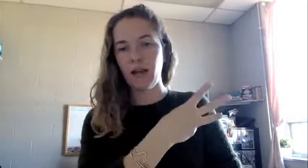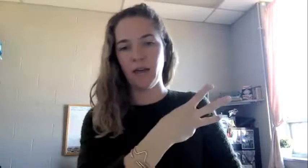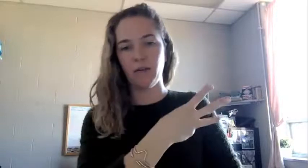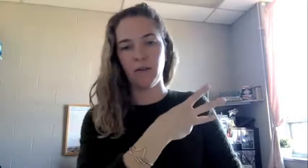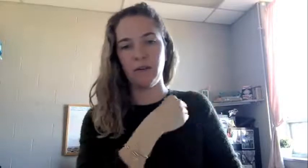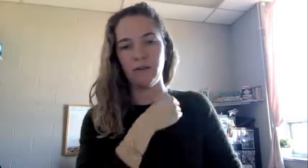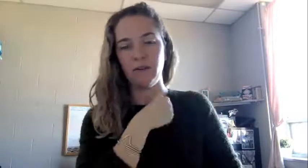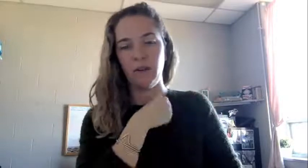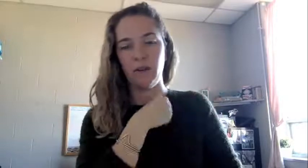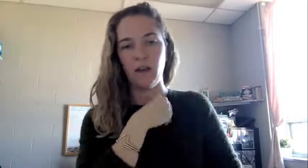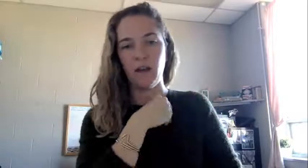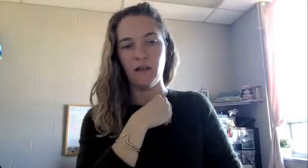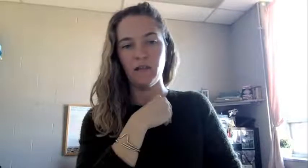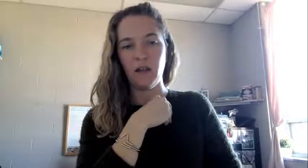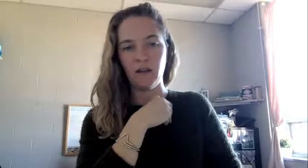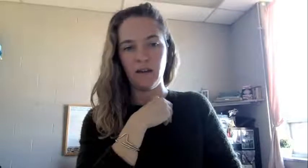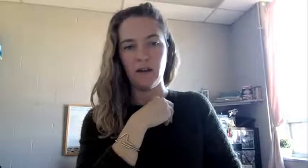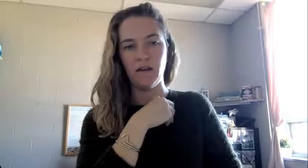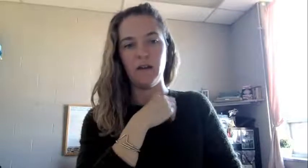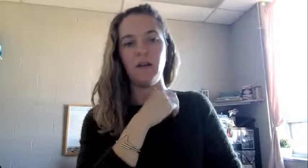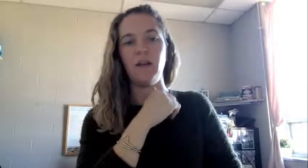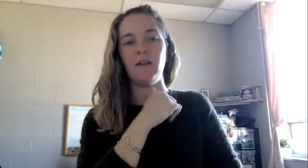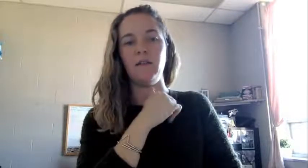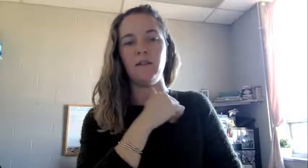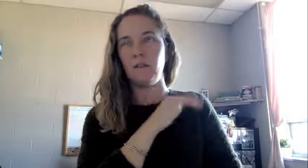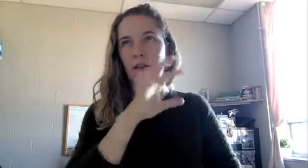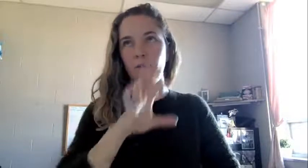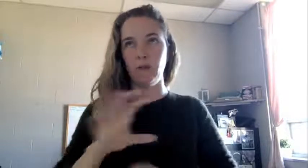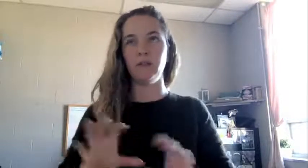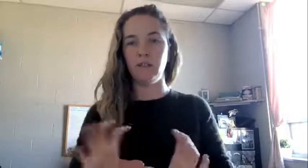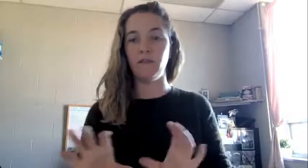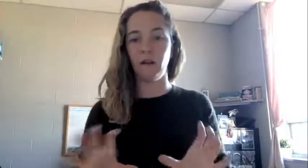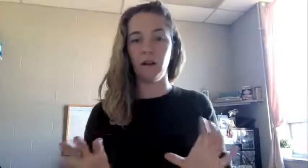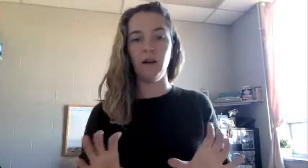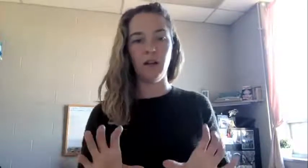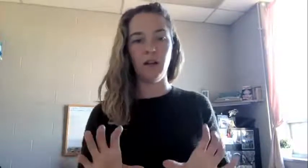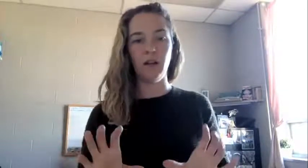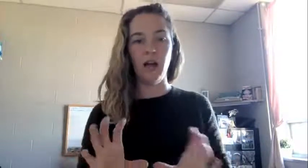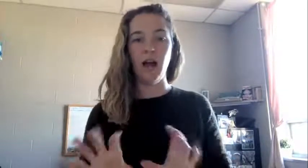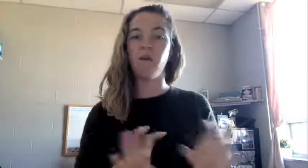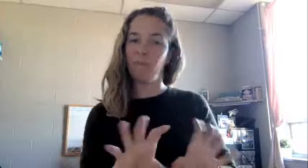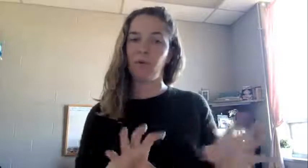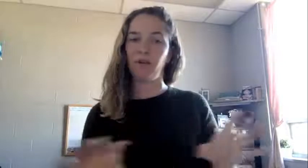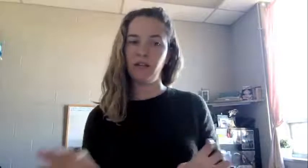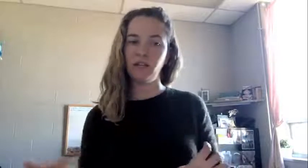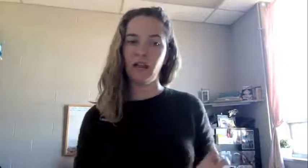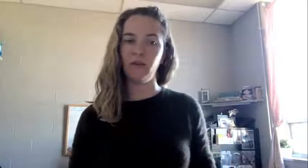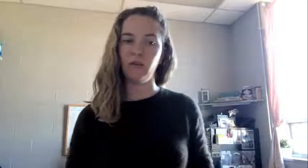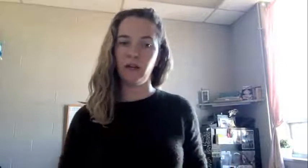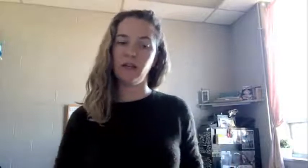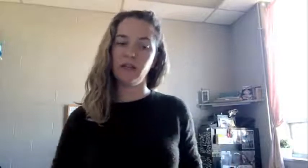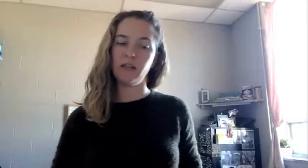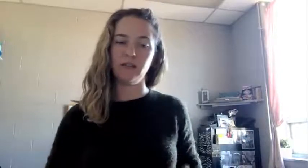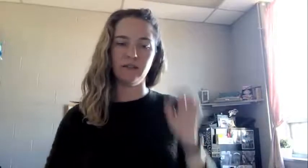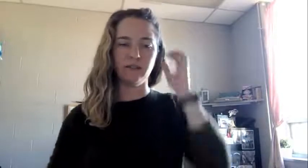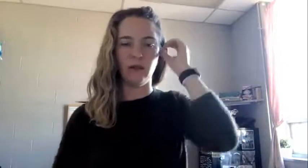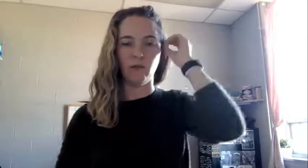categories that they are evaluated on, and it will differ how important each category is and what the